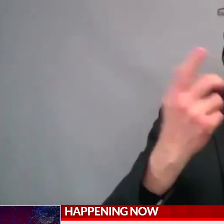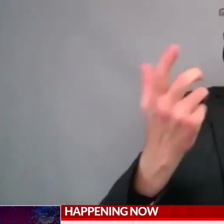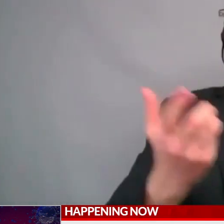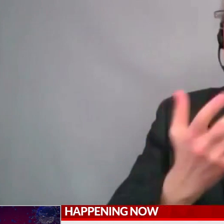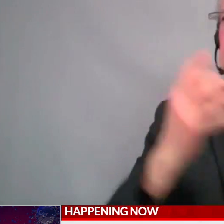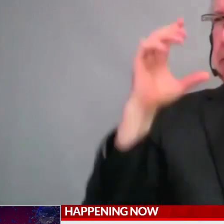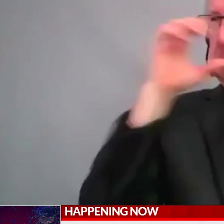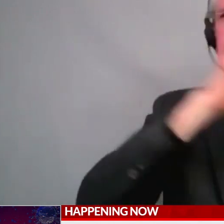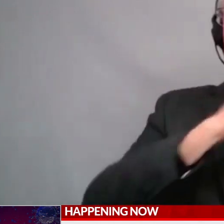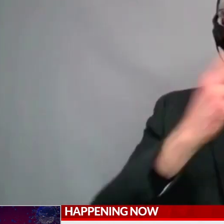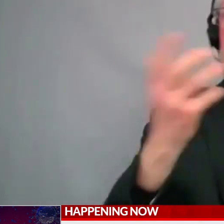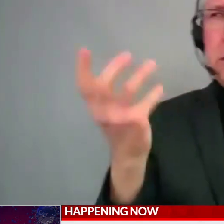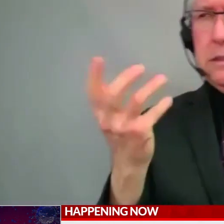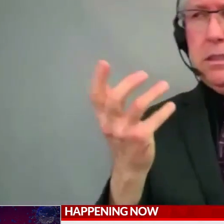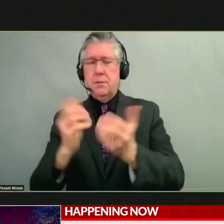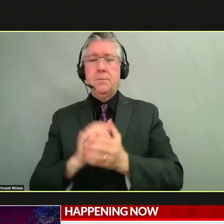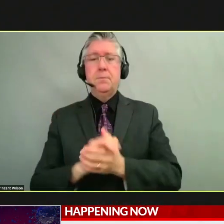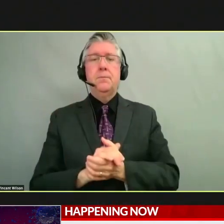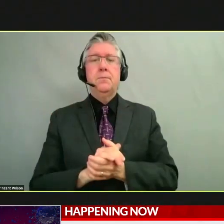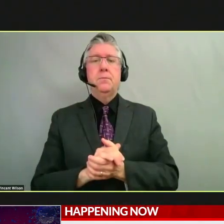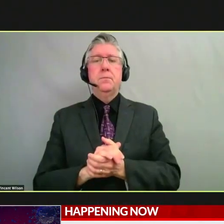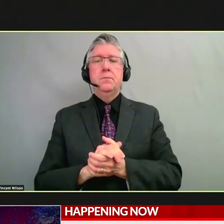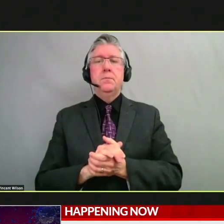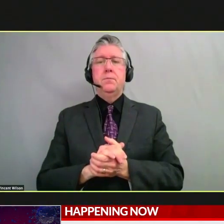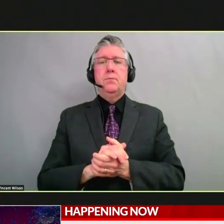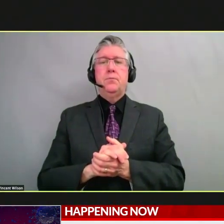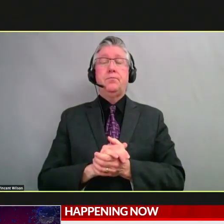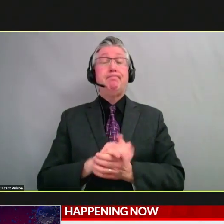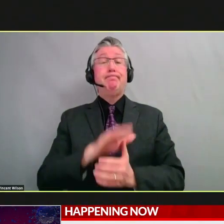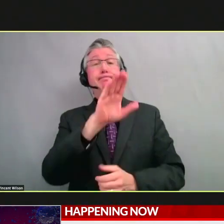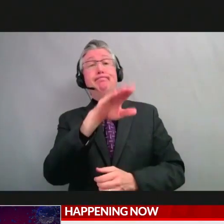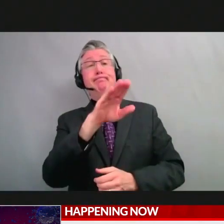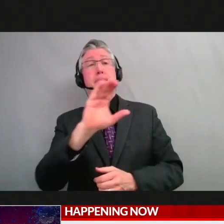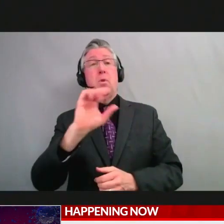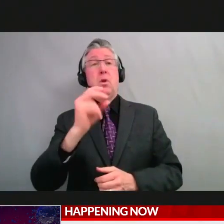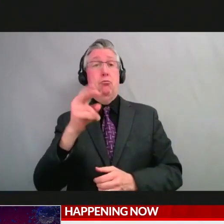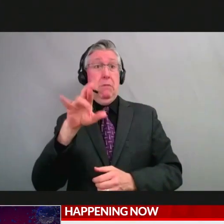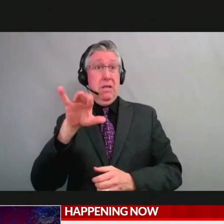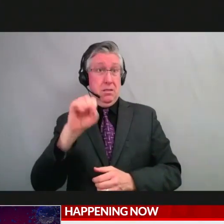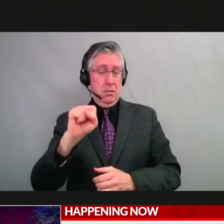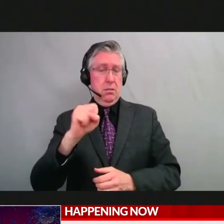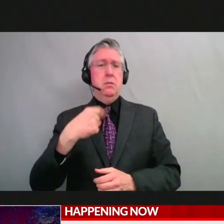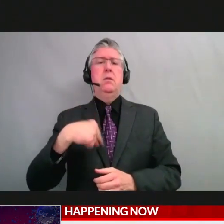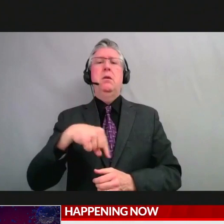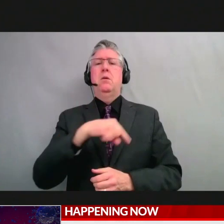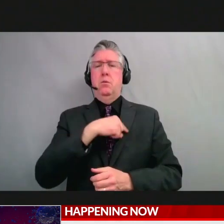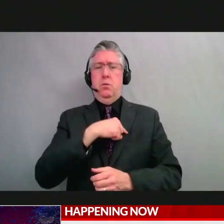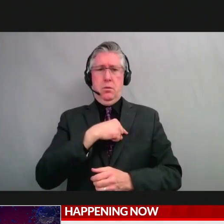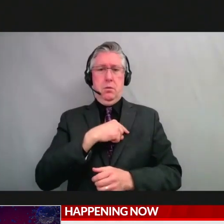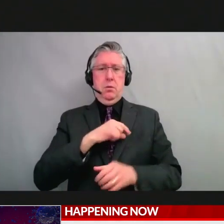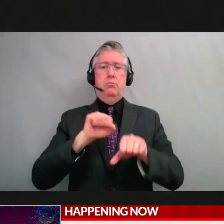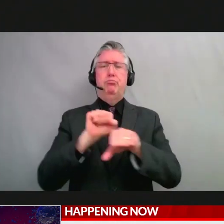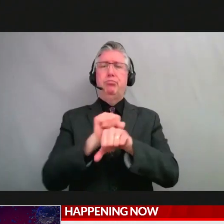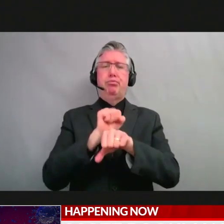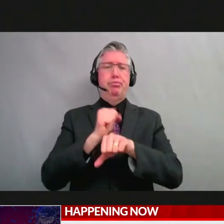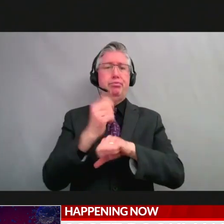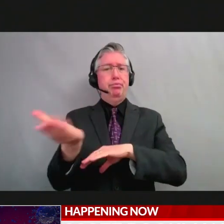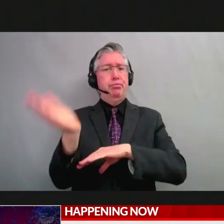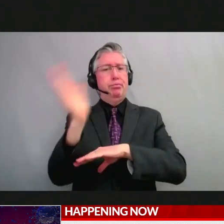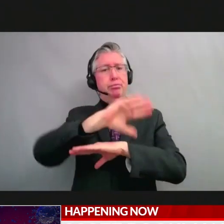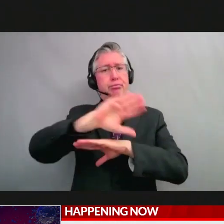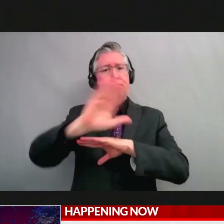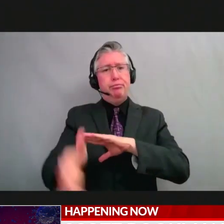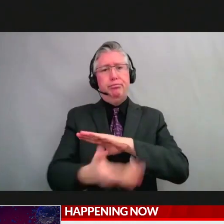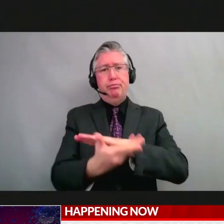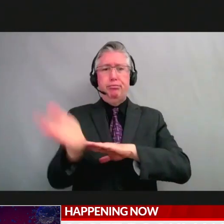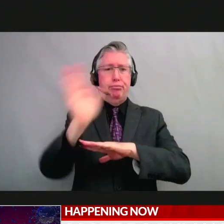So, you know, Chris, we have been working around the clock for the last two years